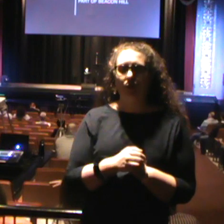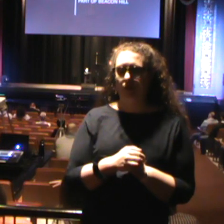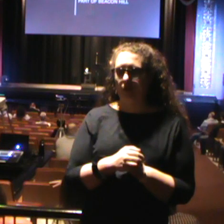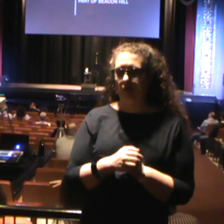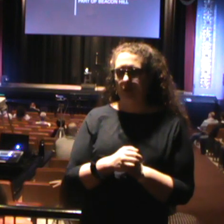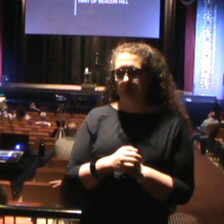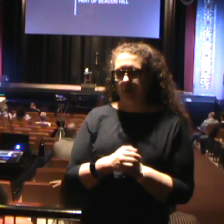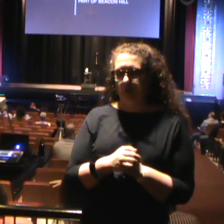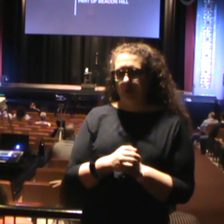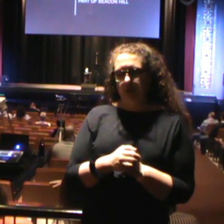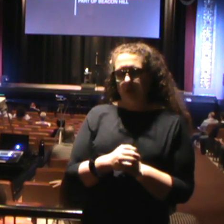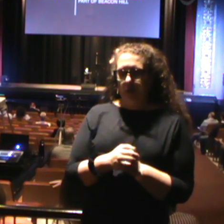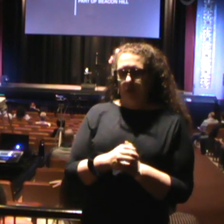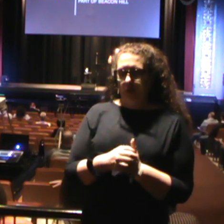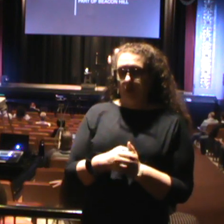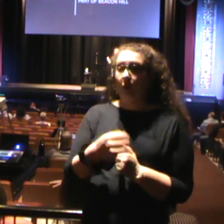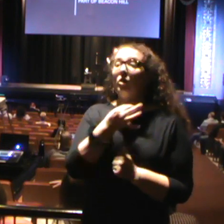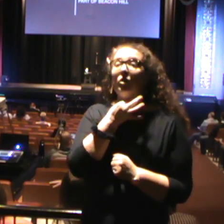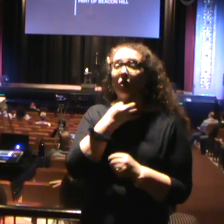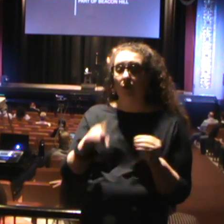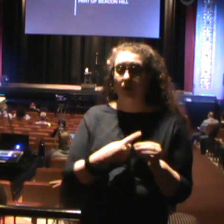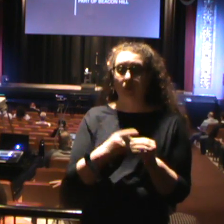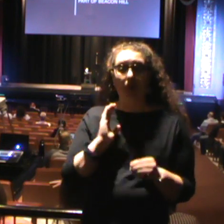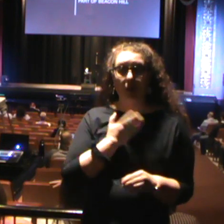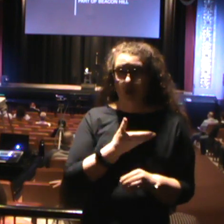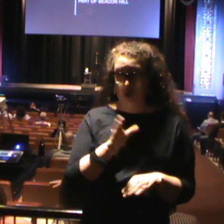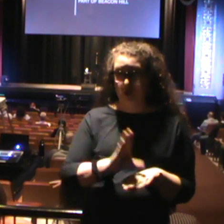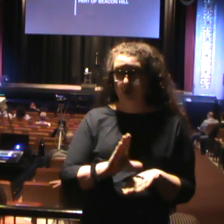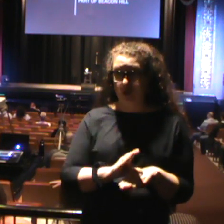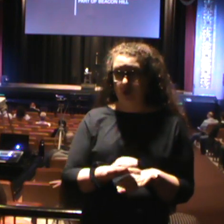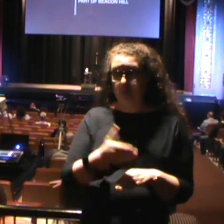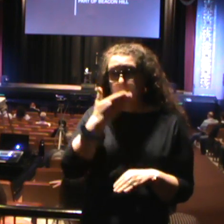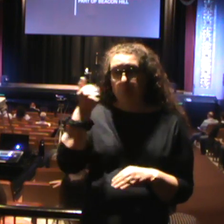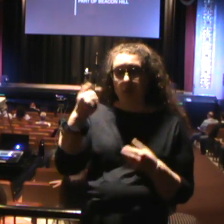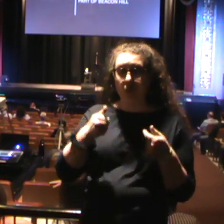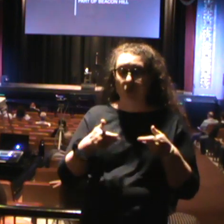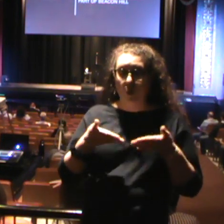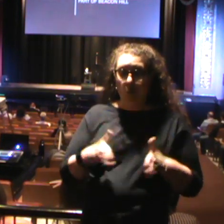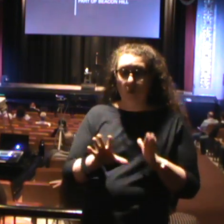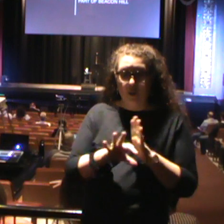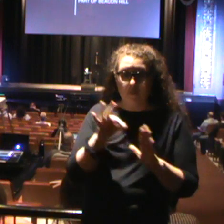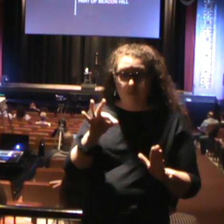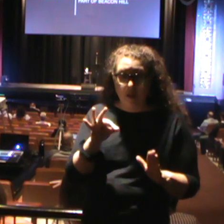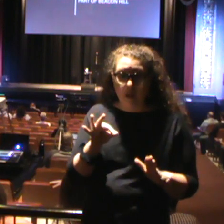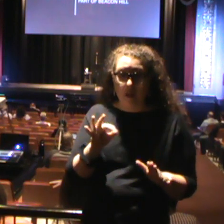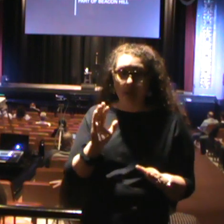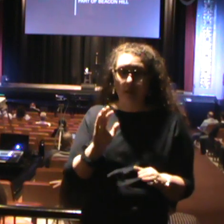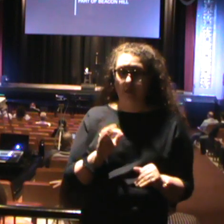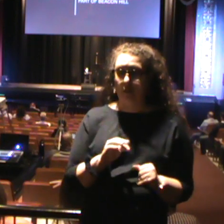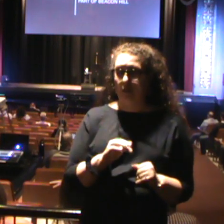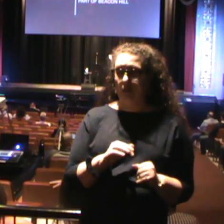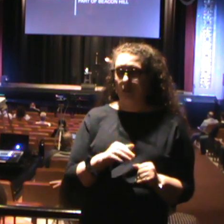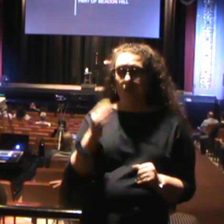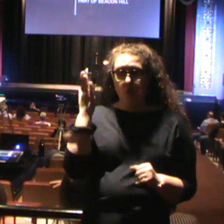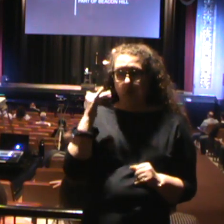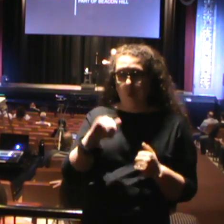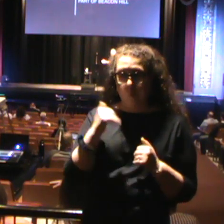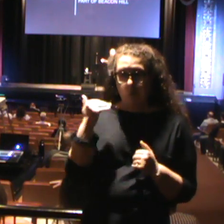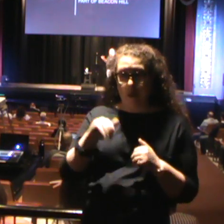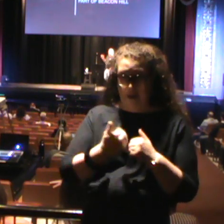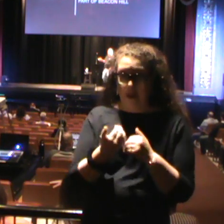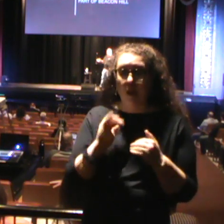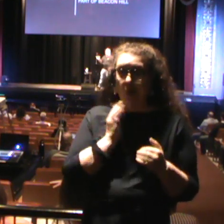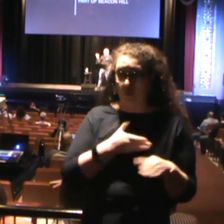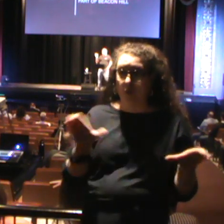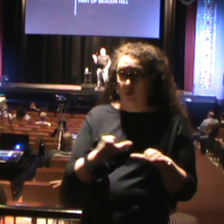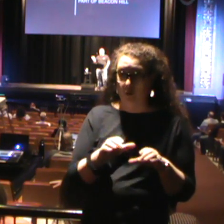the best way that you can see what we're about and how we do church is to look at Acts chapter 2, verses 42 through 47,